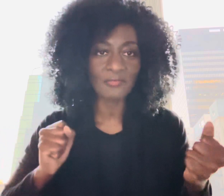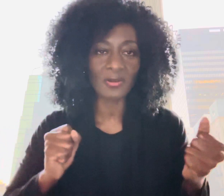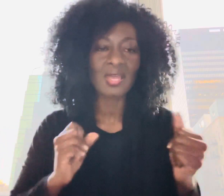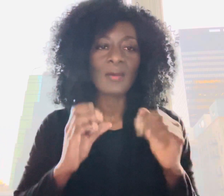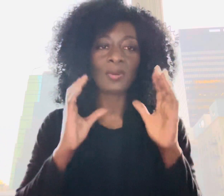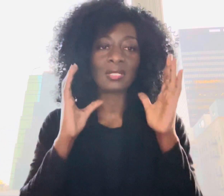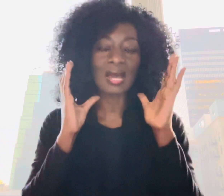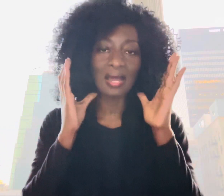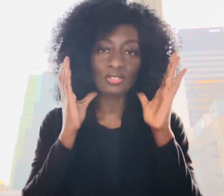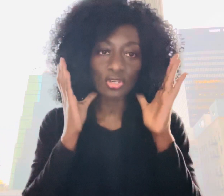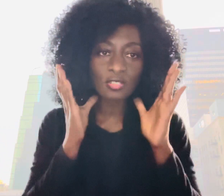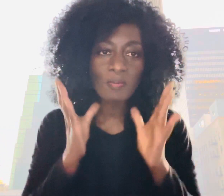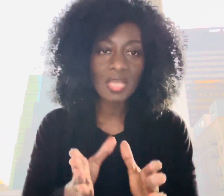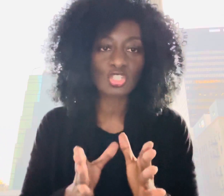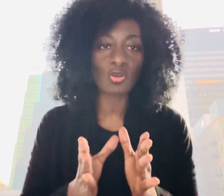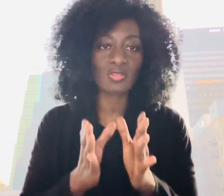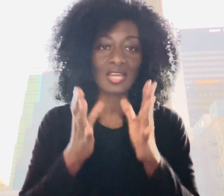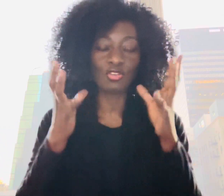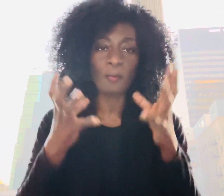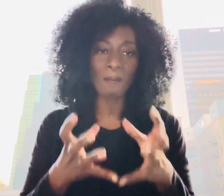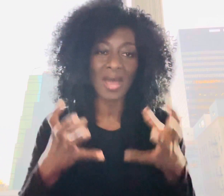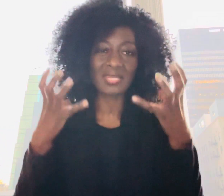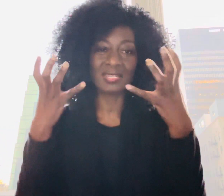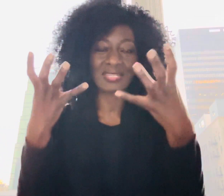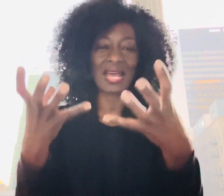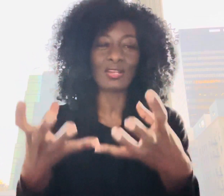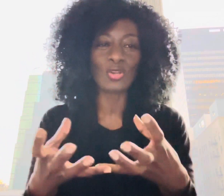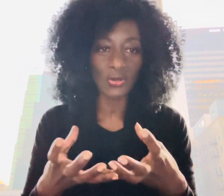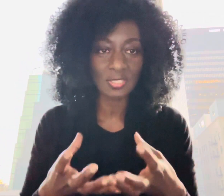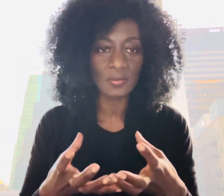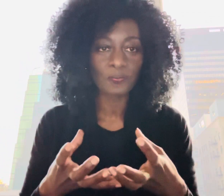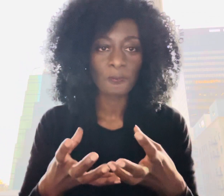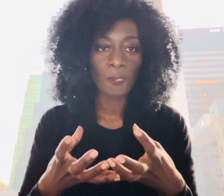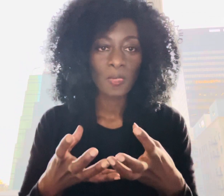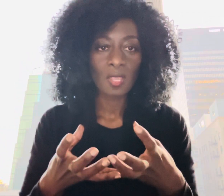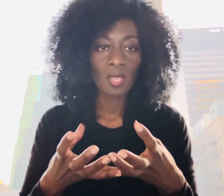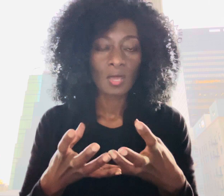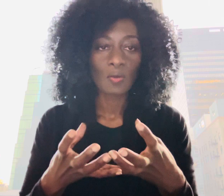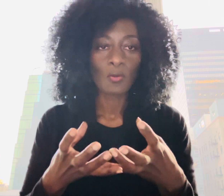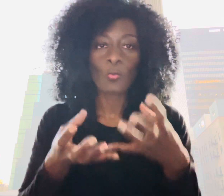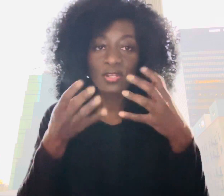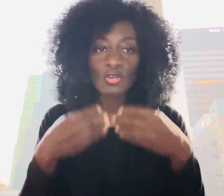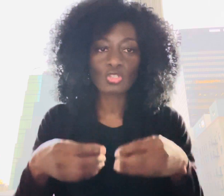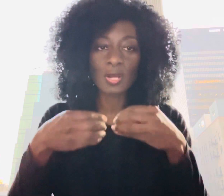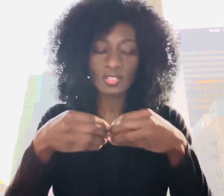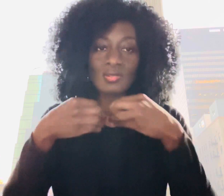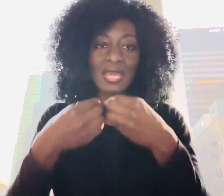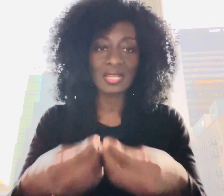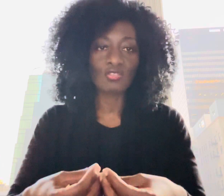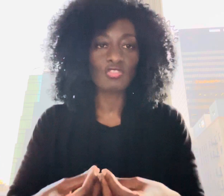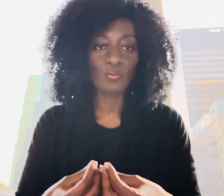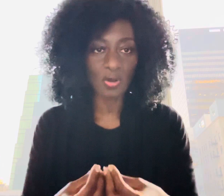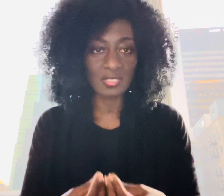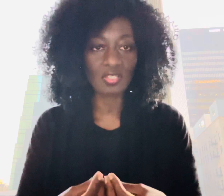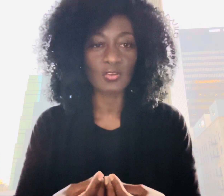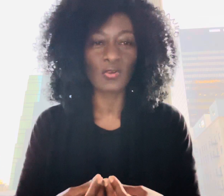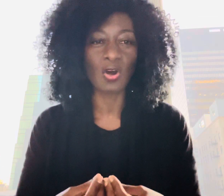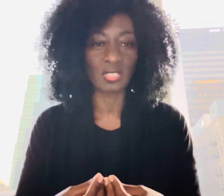but just make sure that your mind is alert when you're trying to get into the presence of god